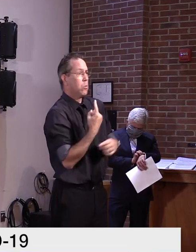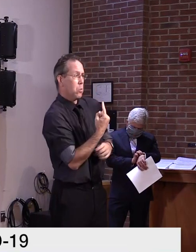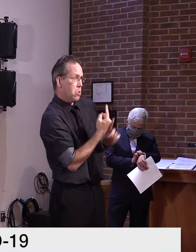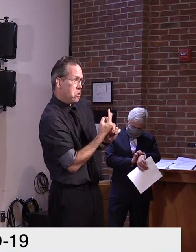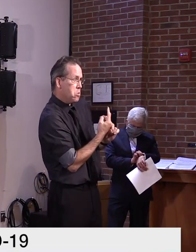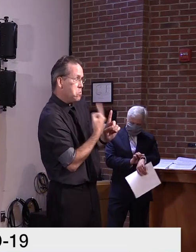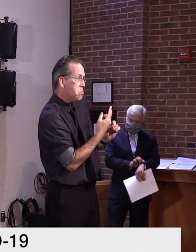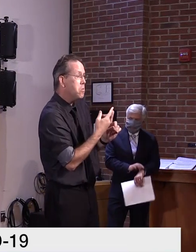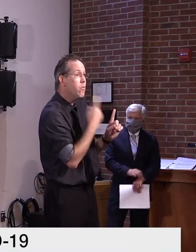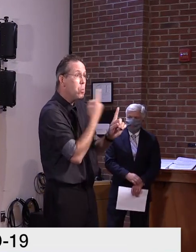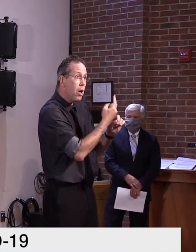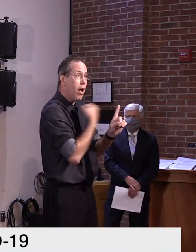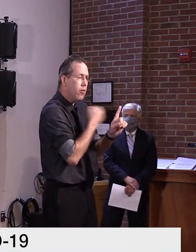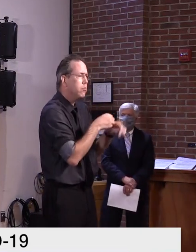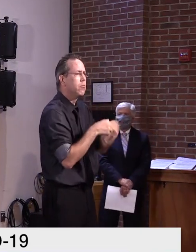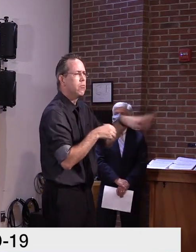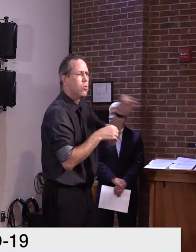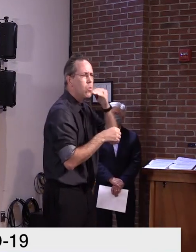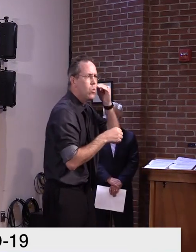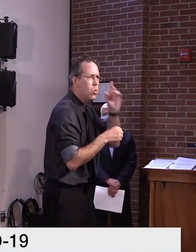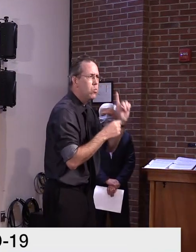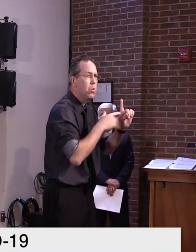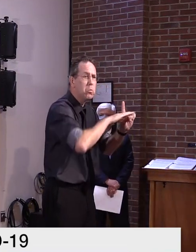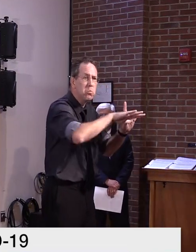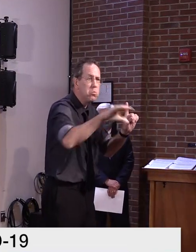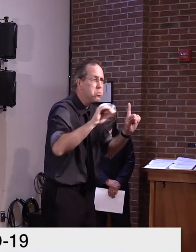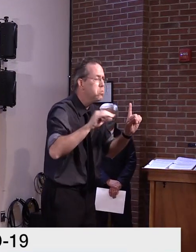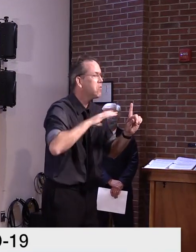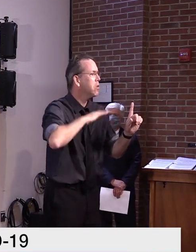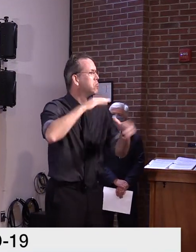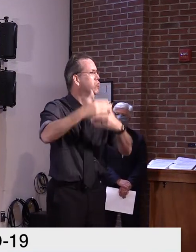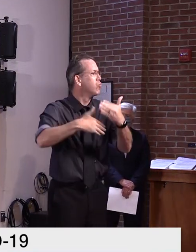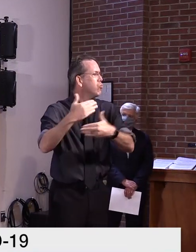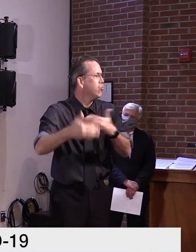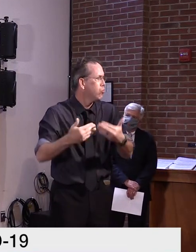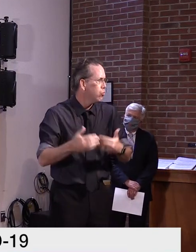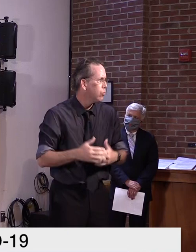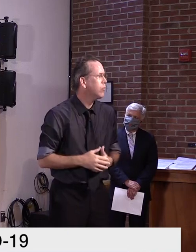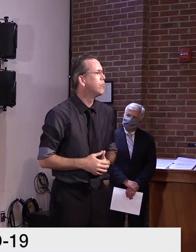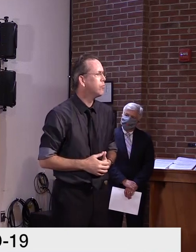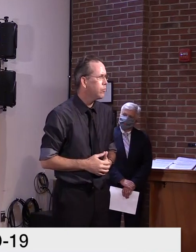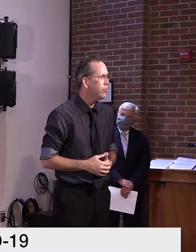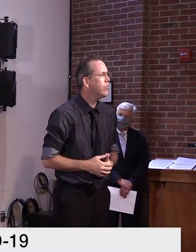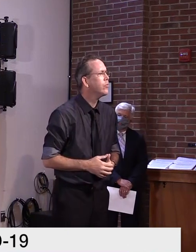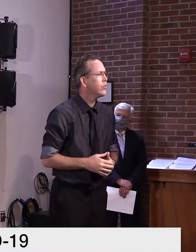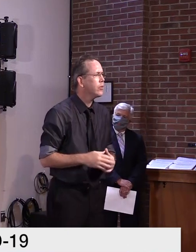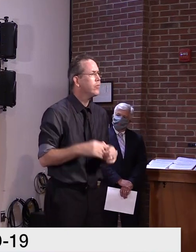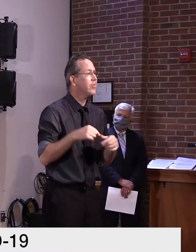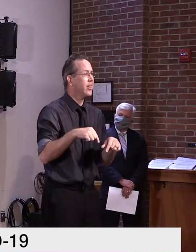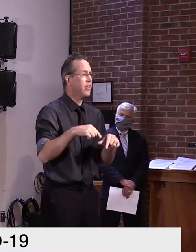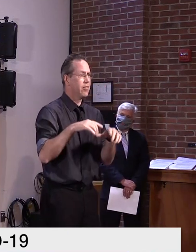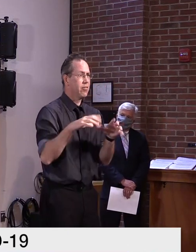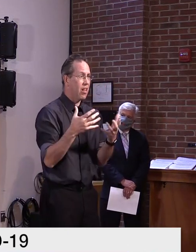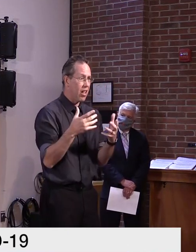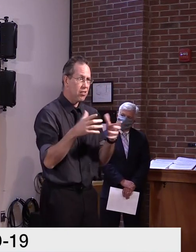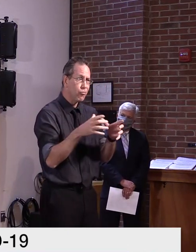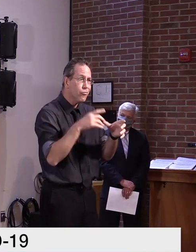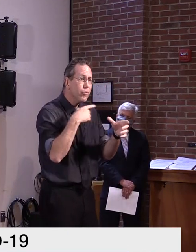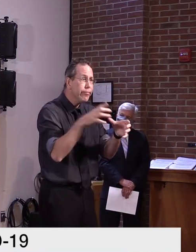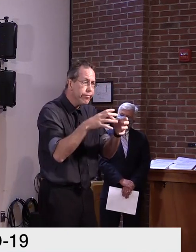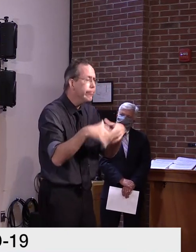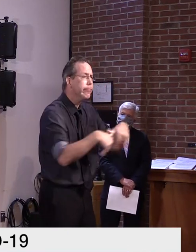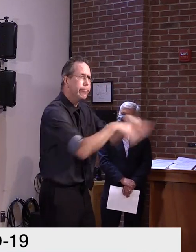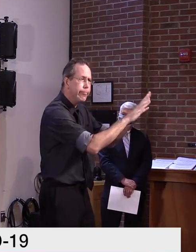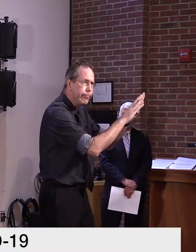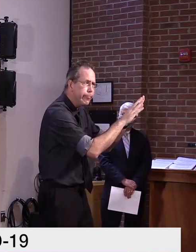case and, uh, no one else. It could mean, uh, a classroom. It could mean a school, but